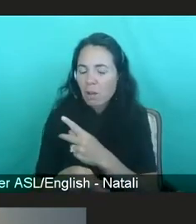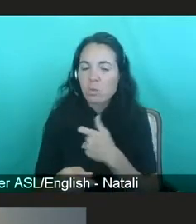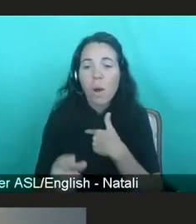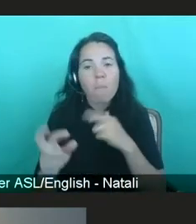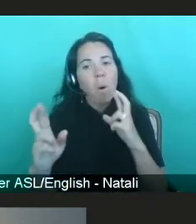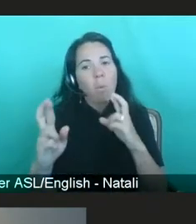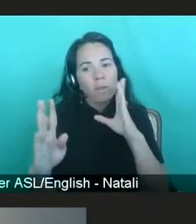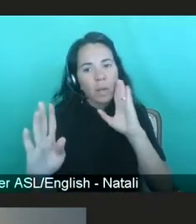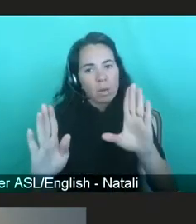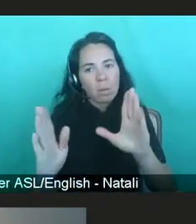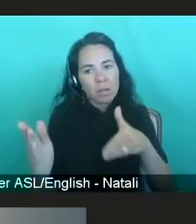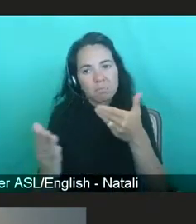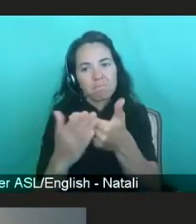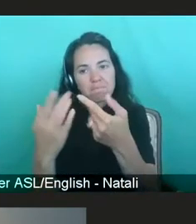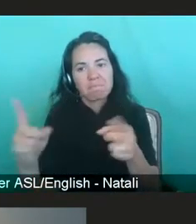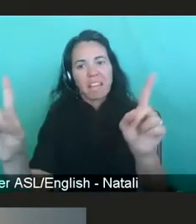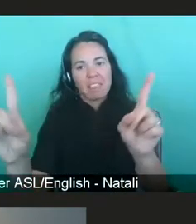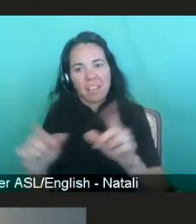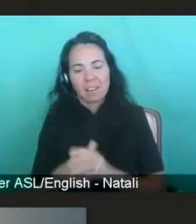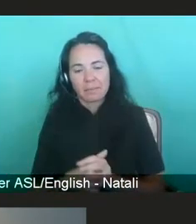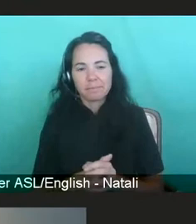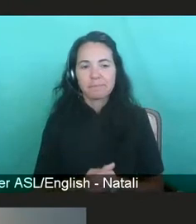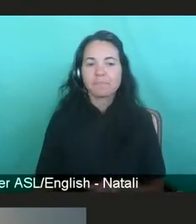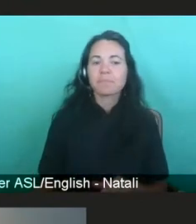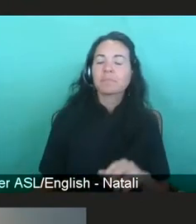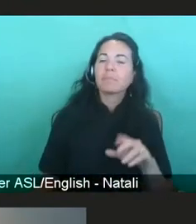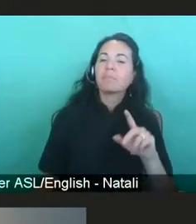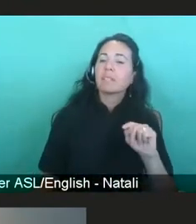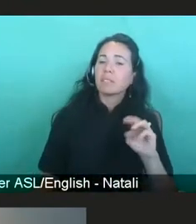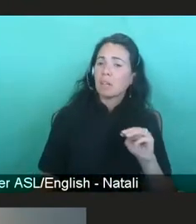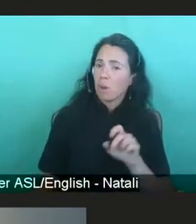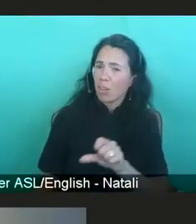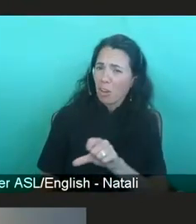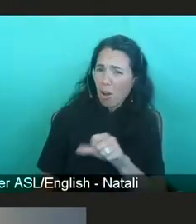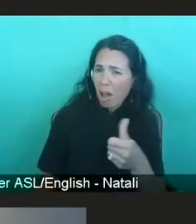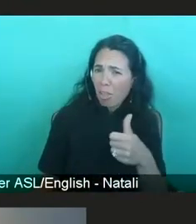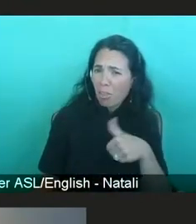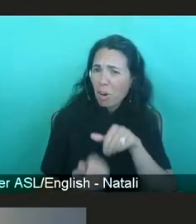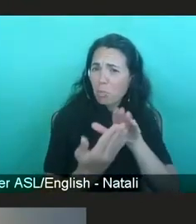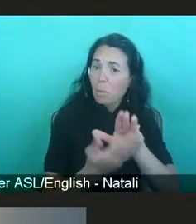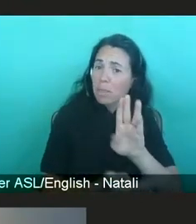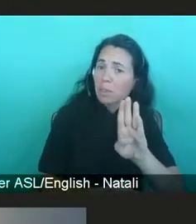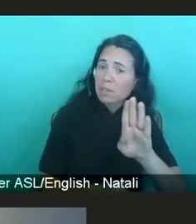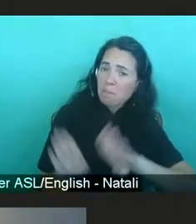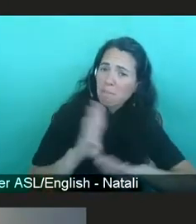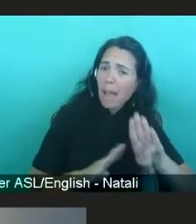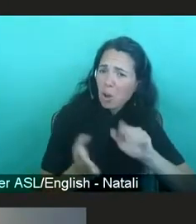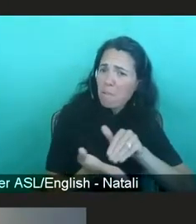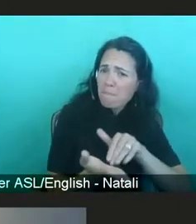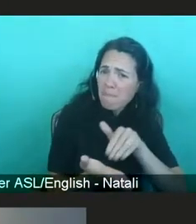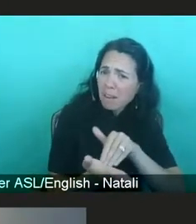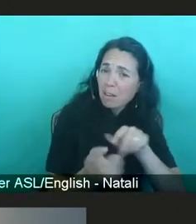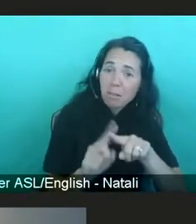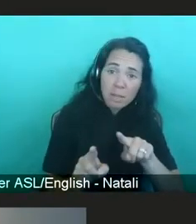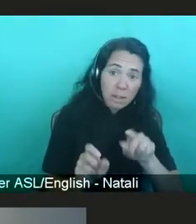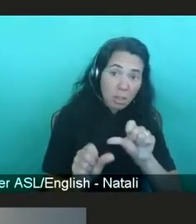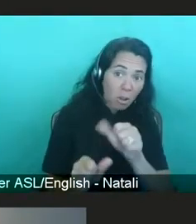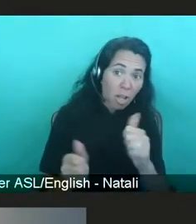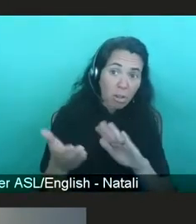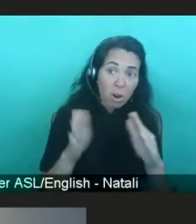And are there things beyond biomedical approaches that we need to help end HIV? Absolutely.